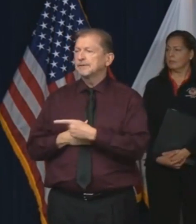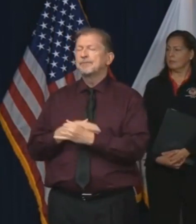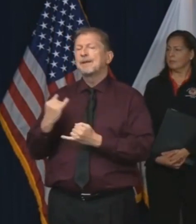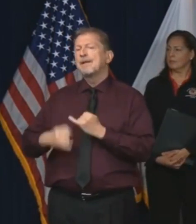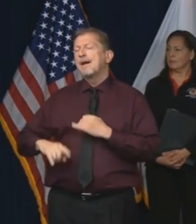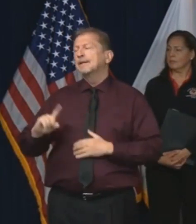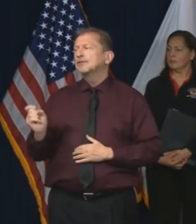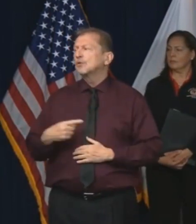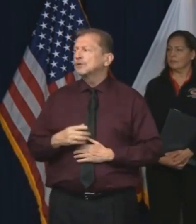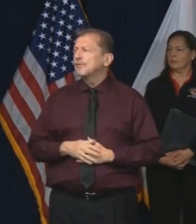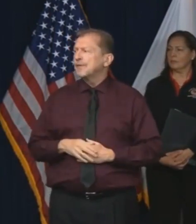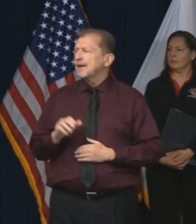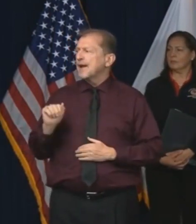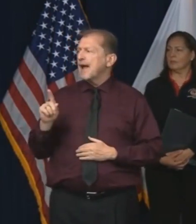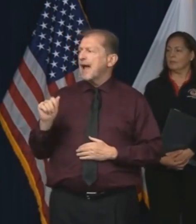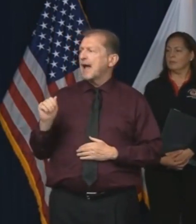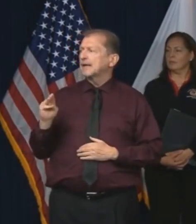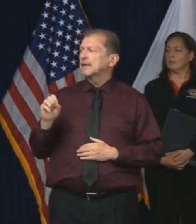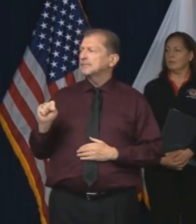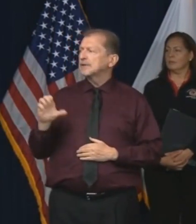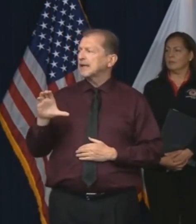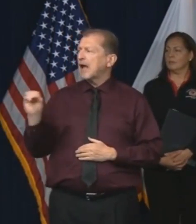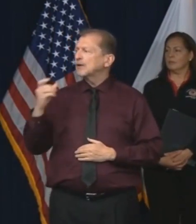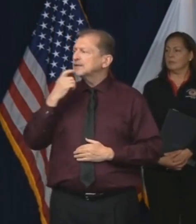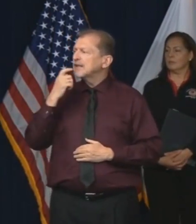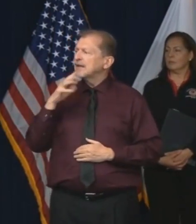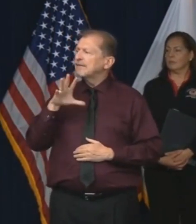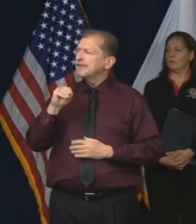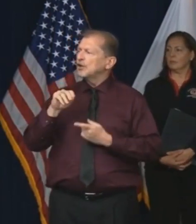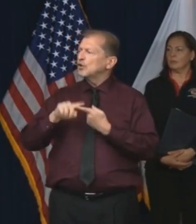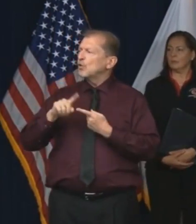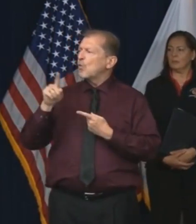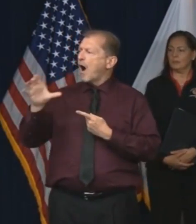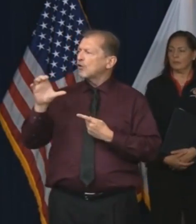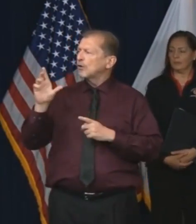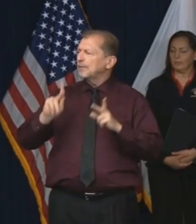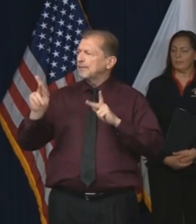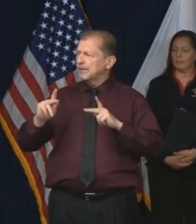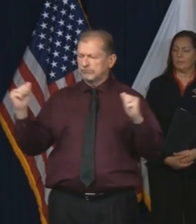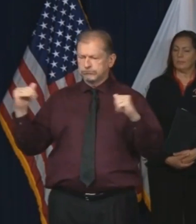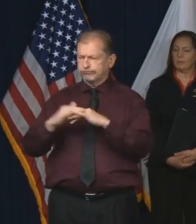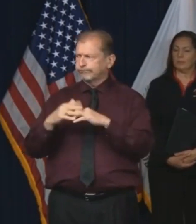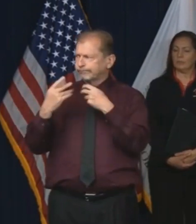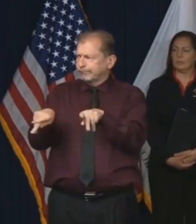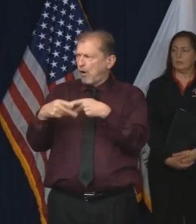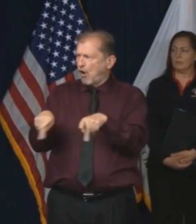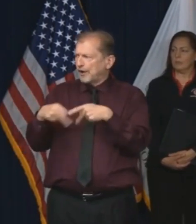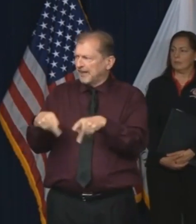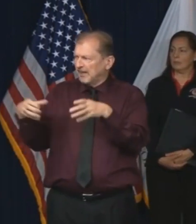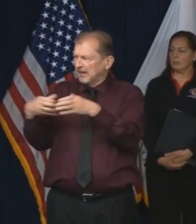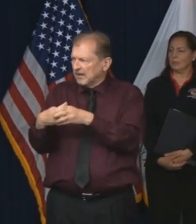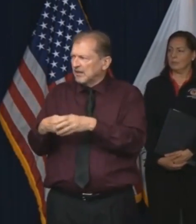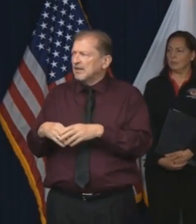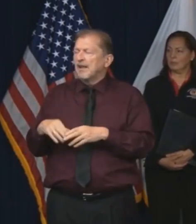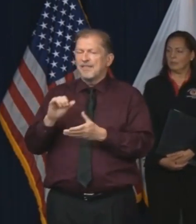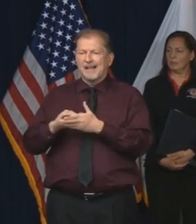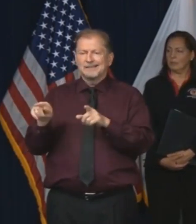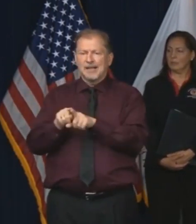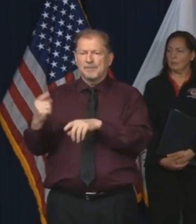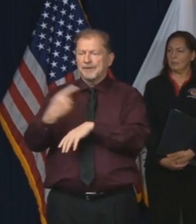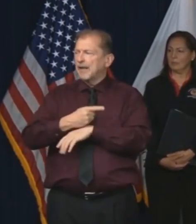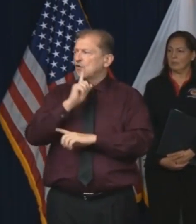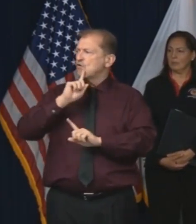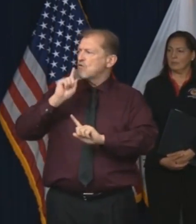question. The Adams County Health Department says 50 to 100 people were together at a party the day that your stay-at-home order went into effect.